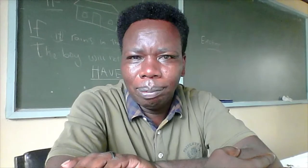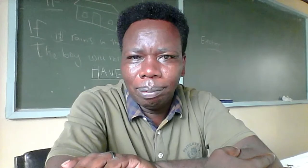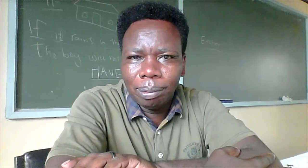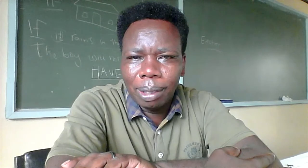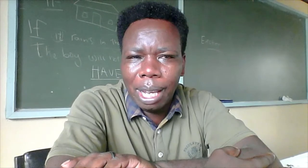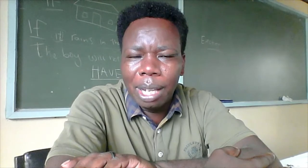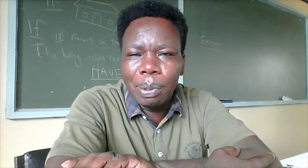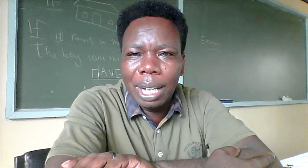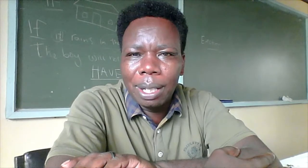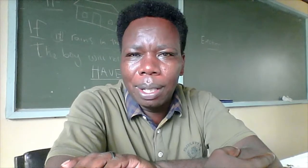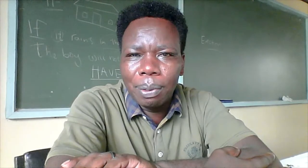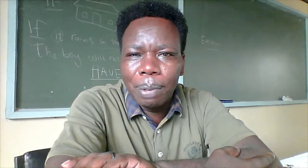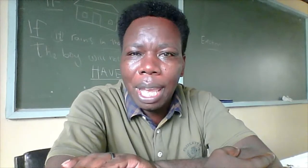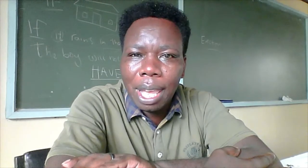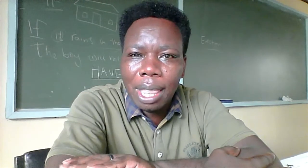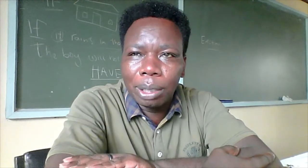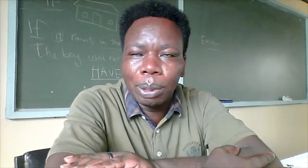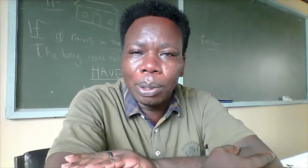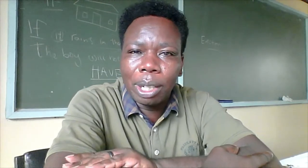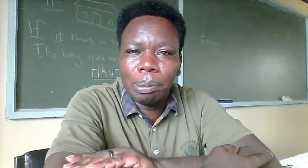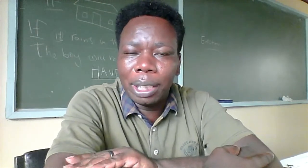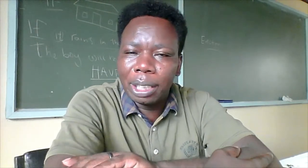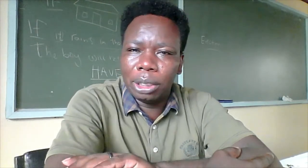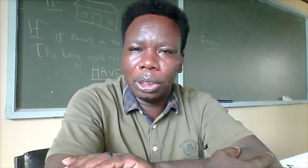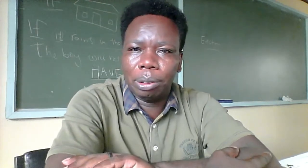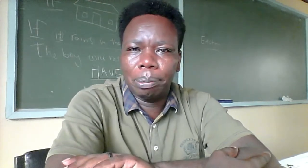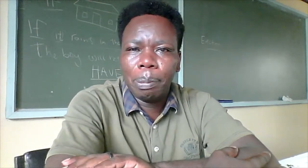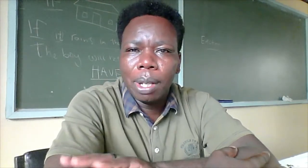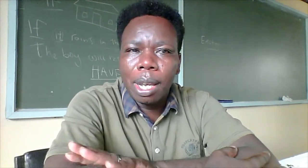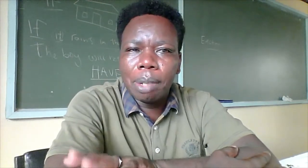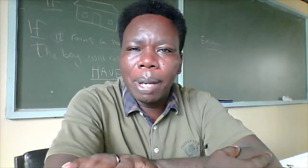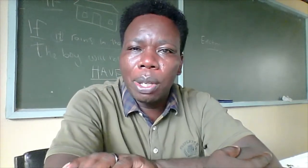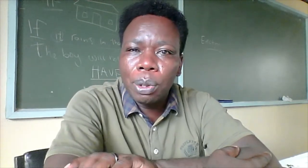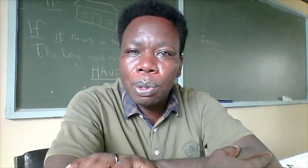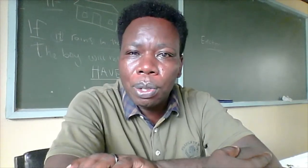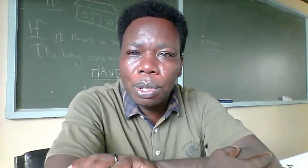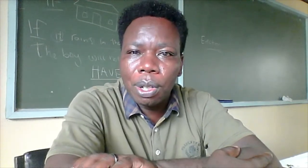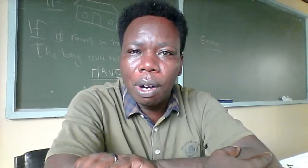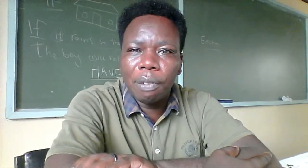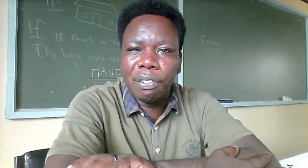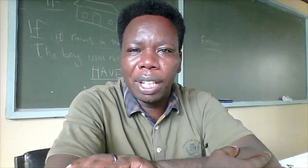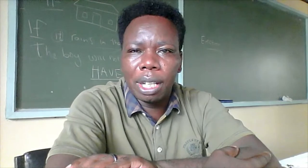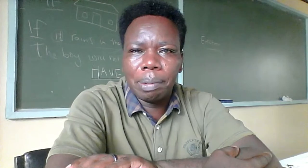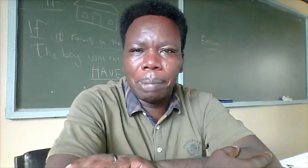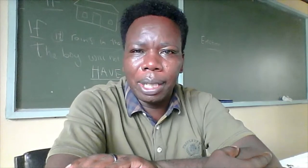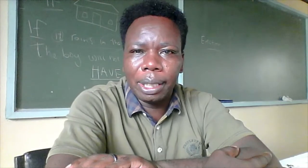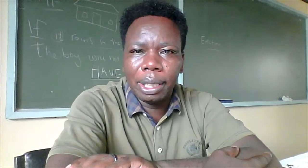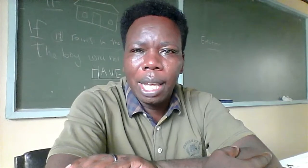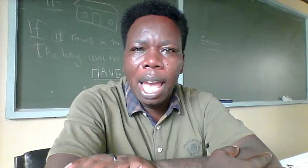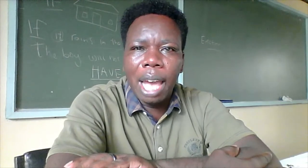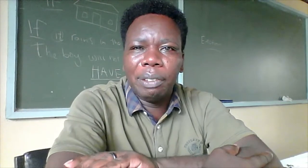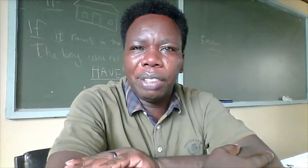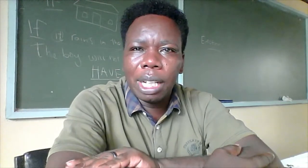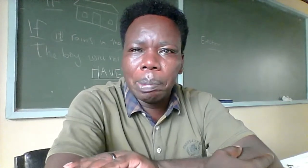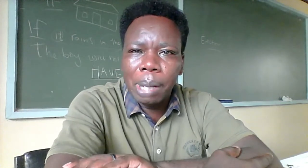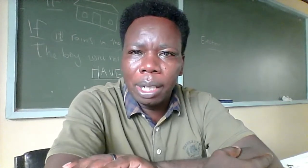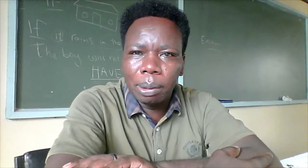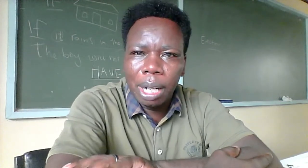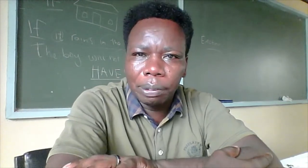And one way that we do the communication is by use of finger sparing, and finger sparing, we have